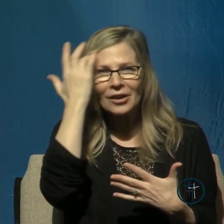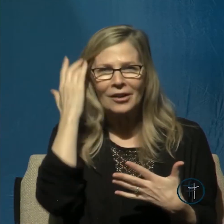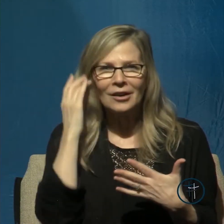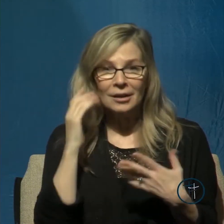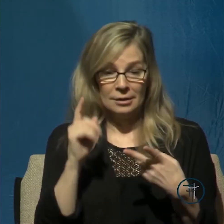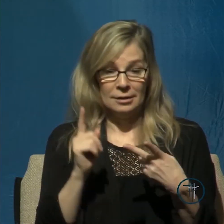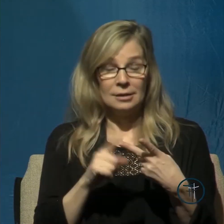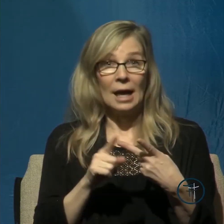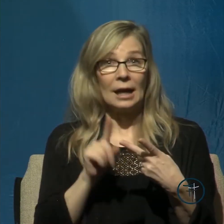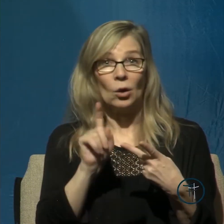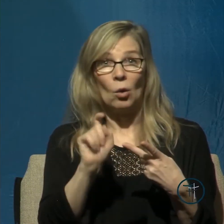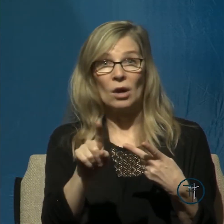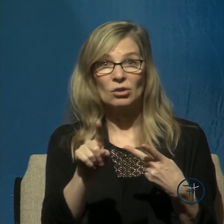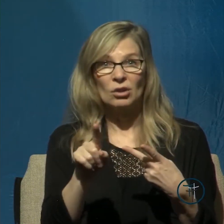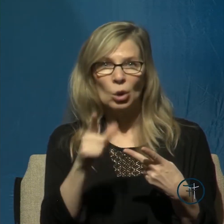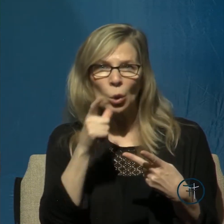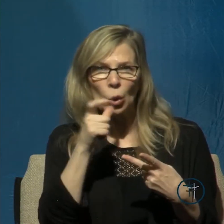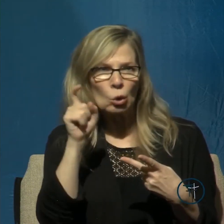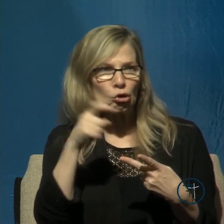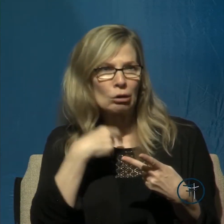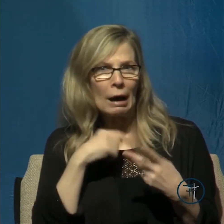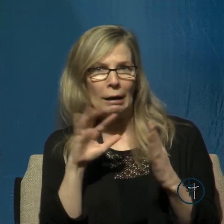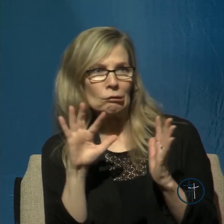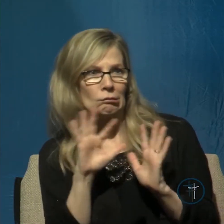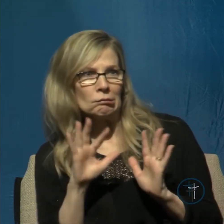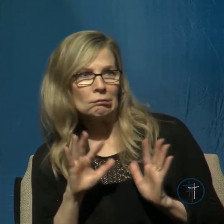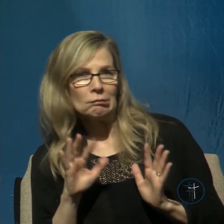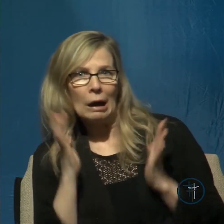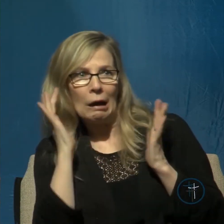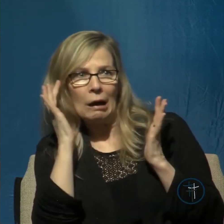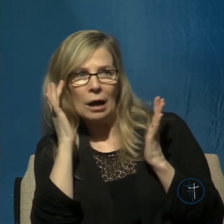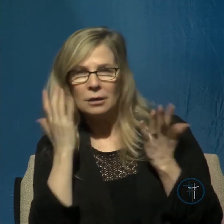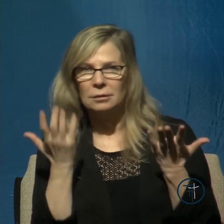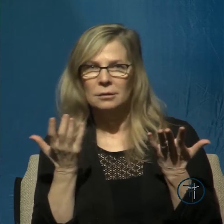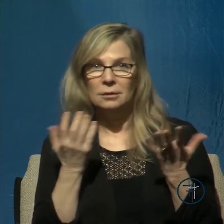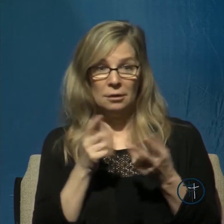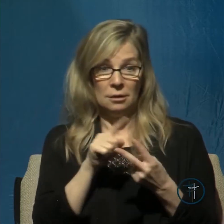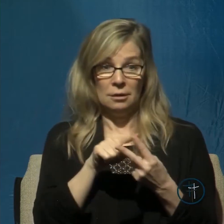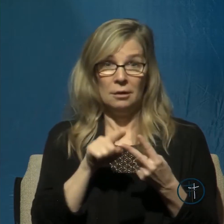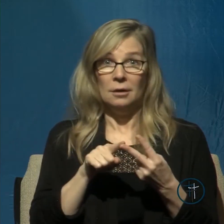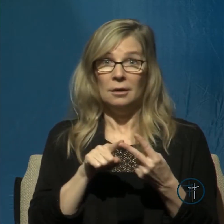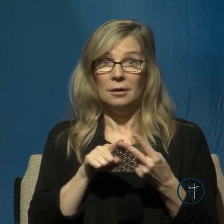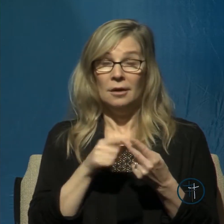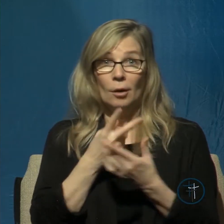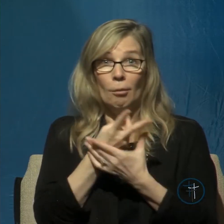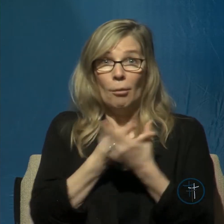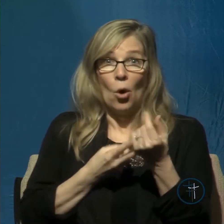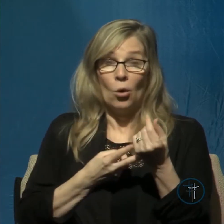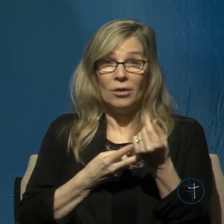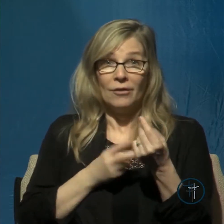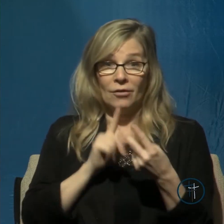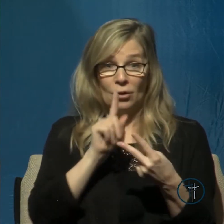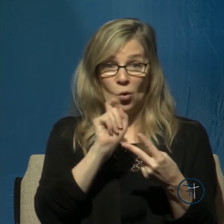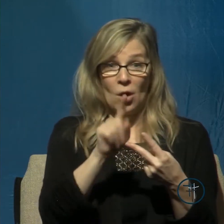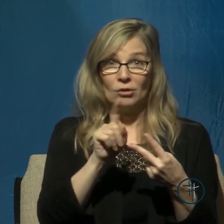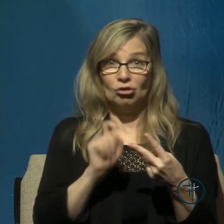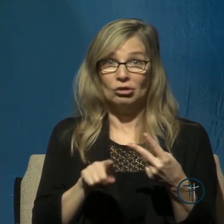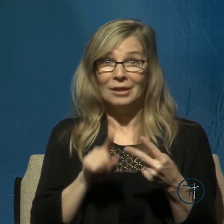is, Whom shall I dread? And to both of these questions, the answer, though not recorded here, is understood to be the